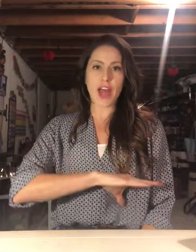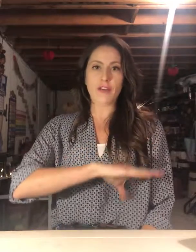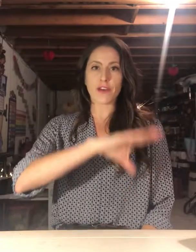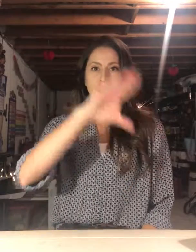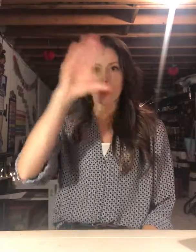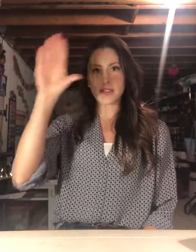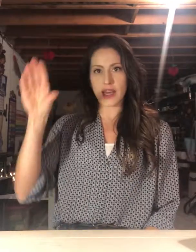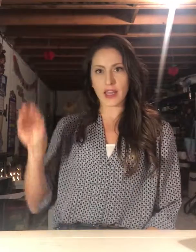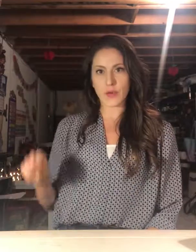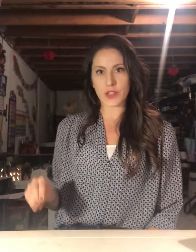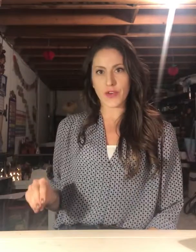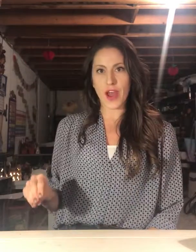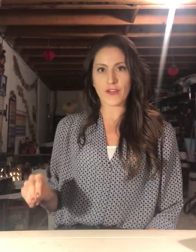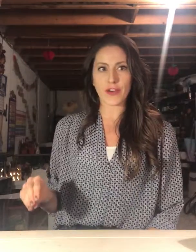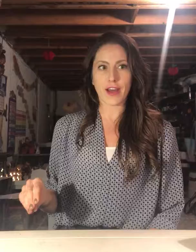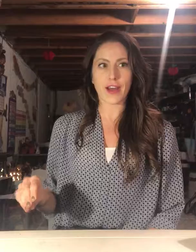Africa, sign language for Africa.